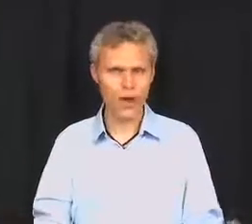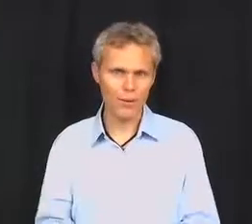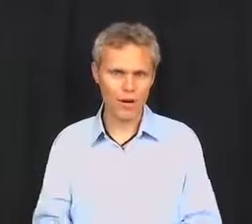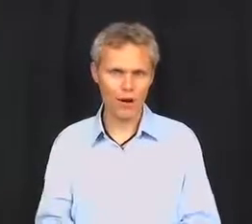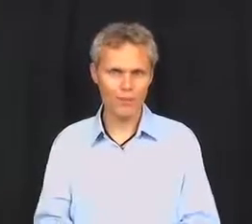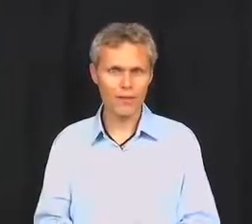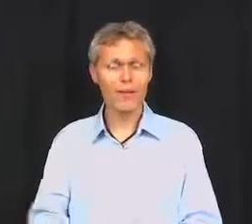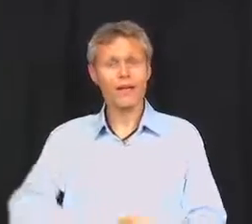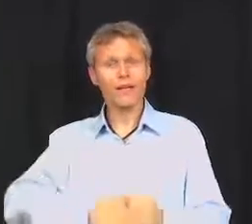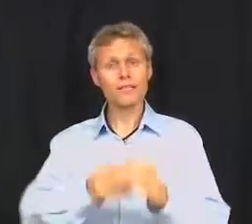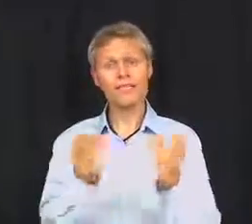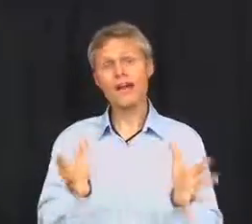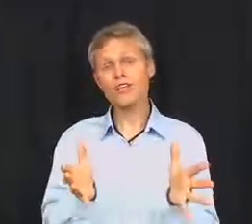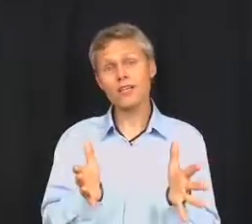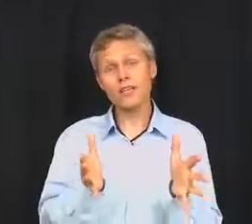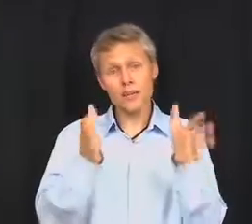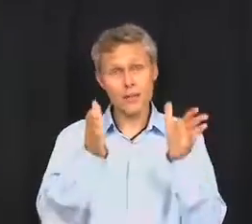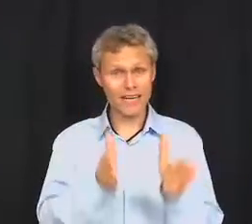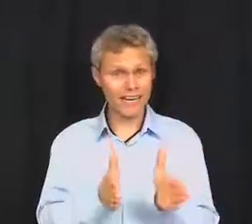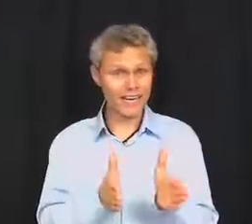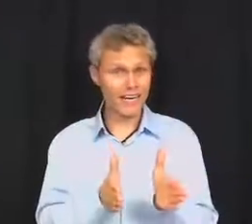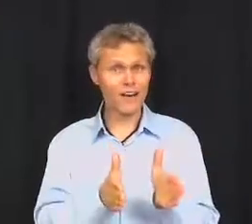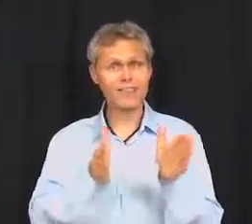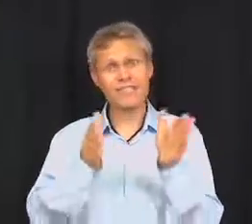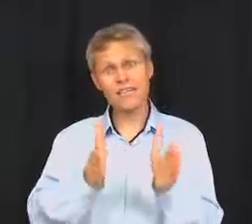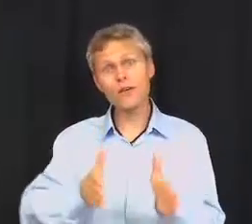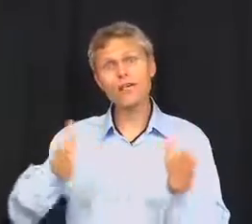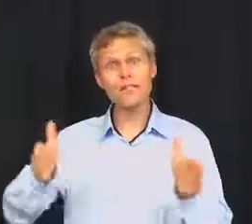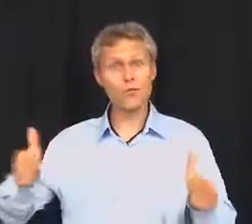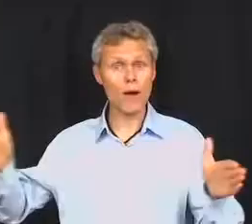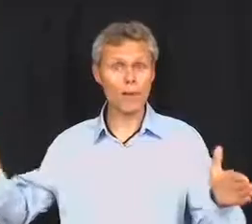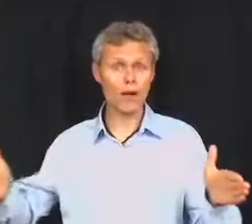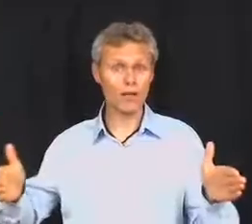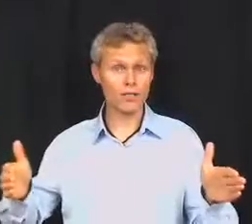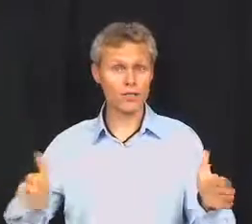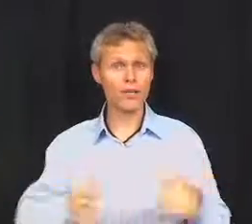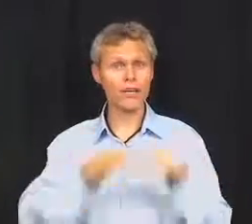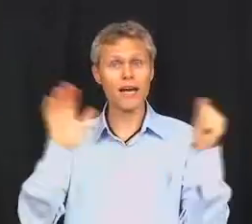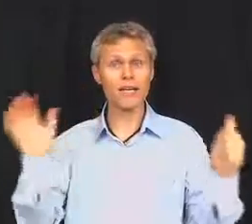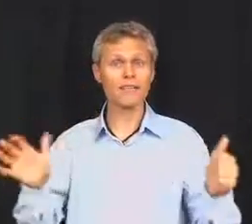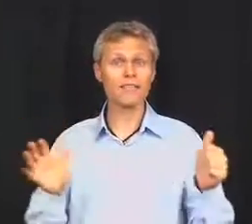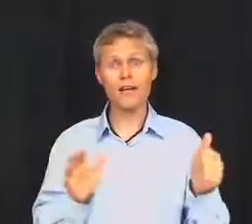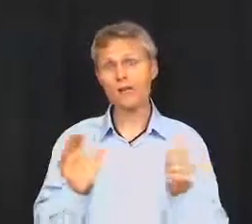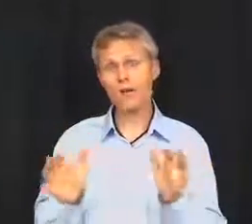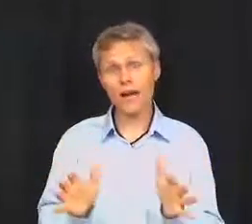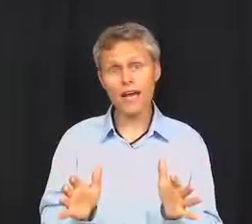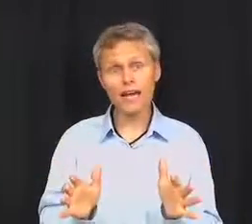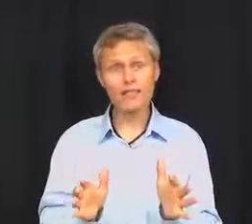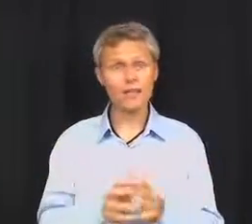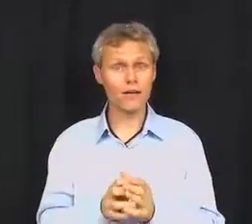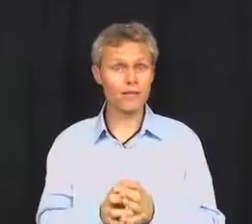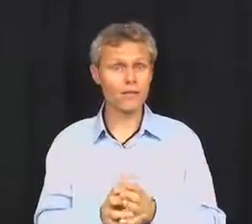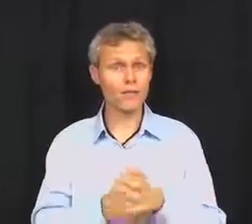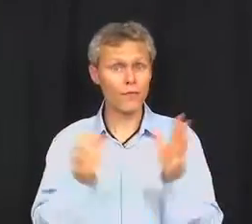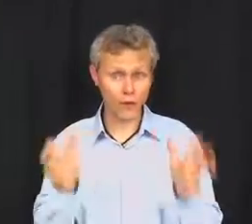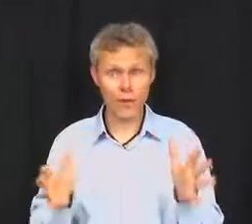webinar. This is actually the beginning of a series of webinars. You're going to get seven or eight of these free